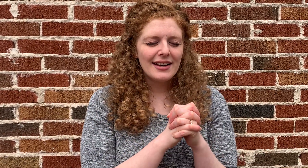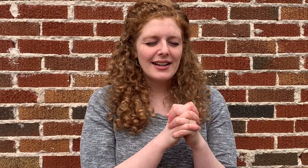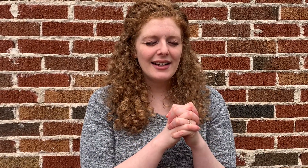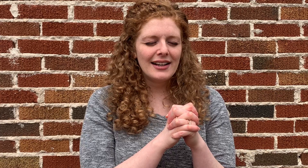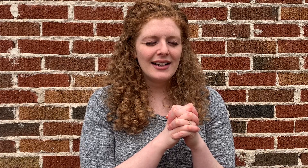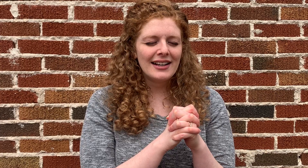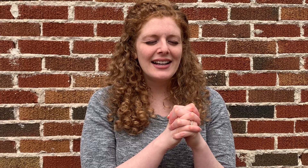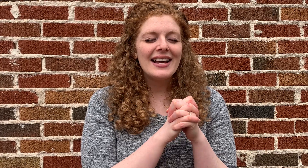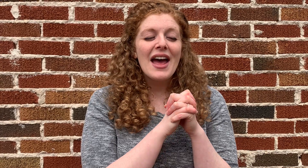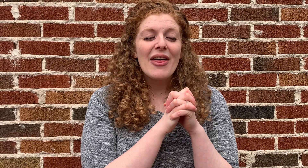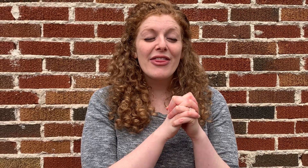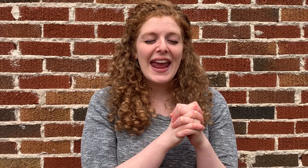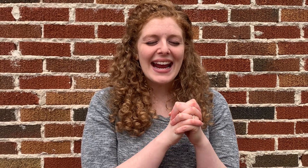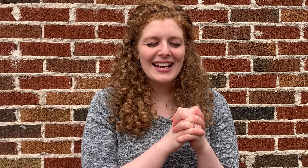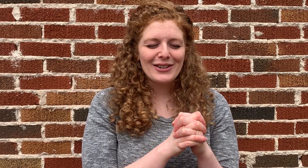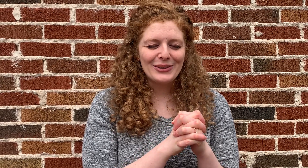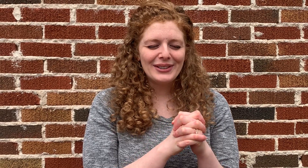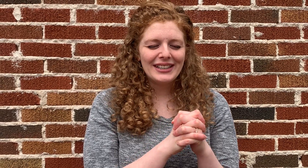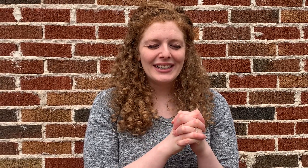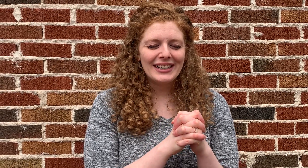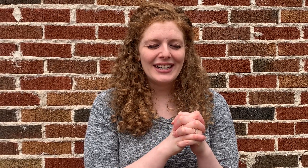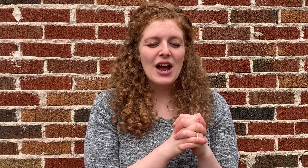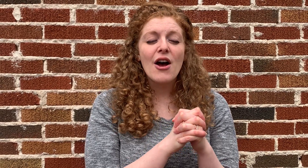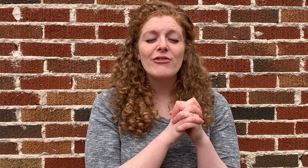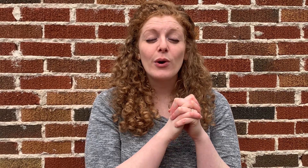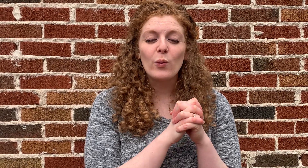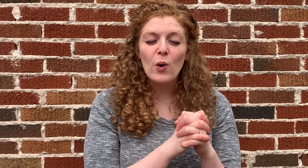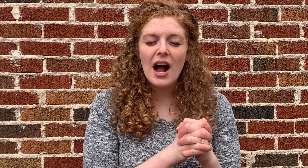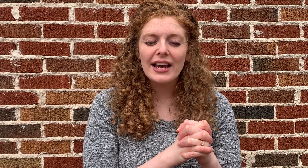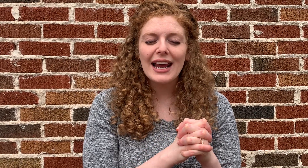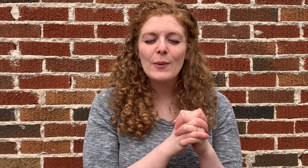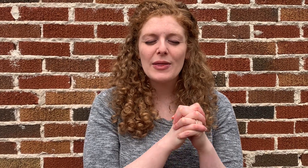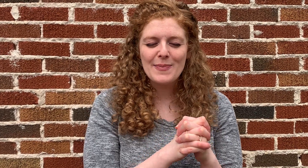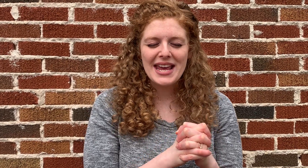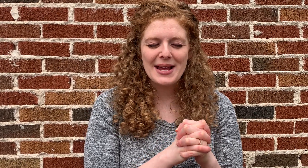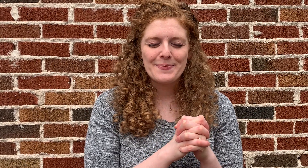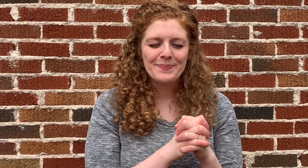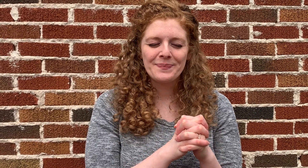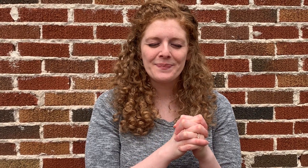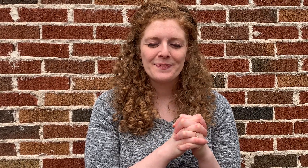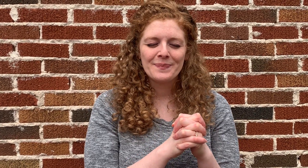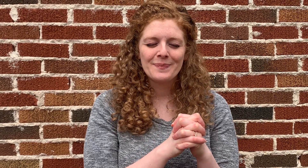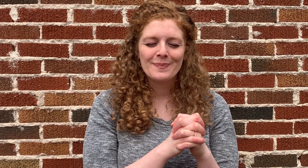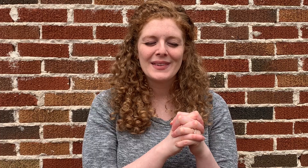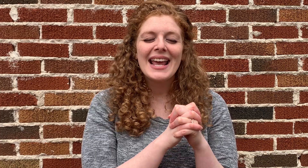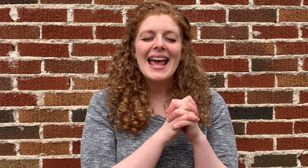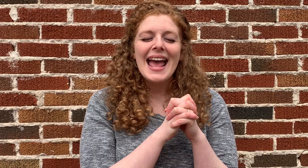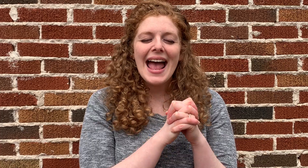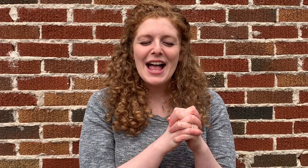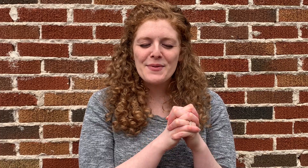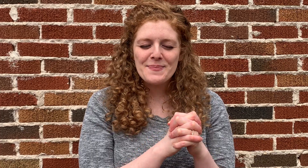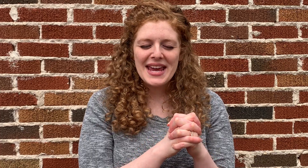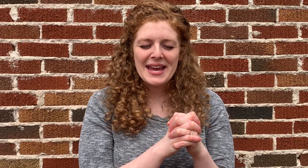thank you for walking with me. Help me